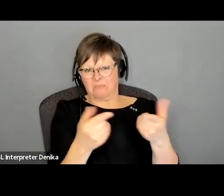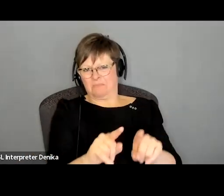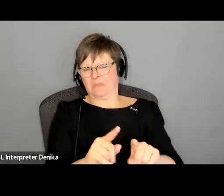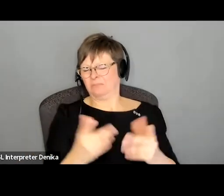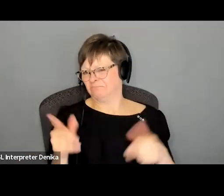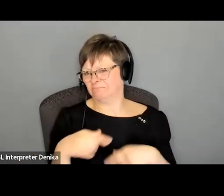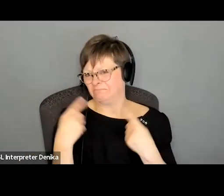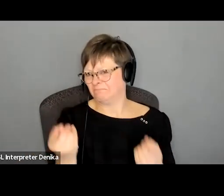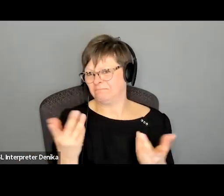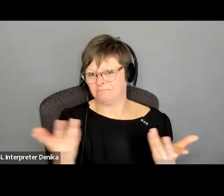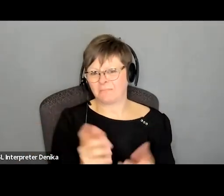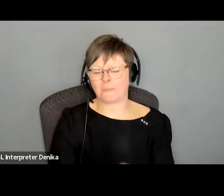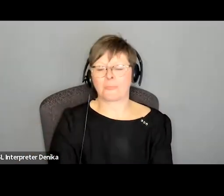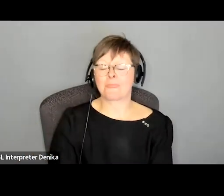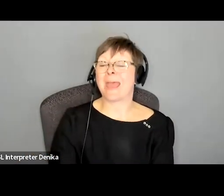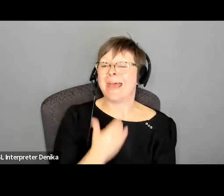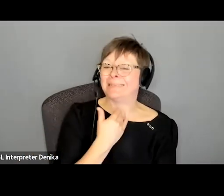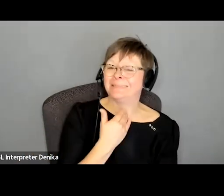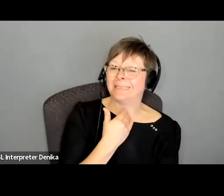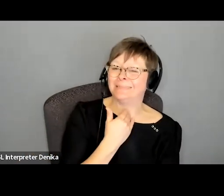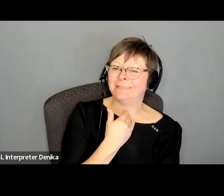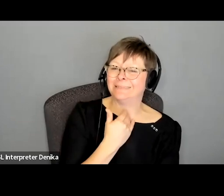uh accents and dialects